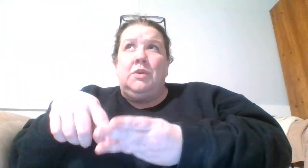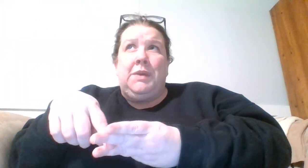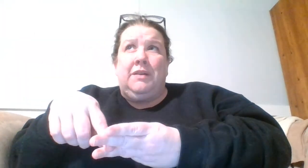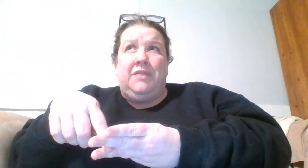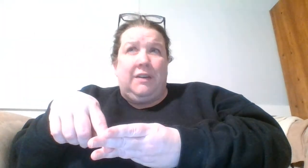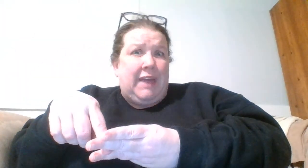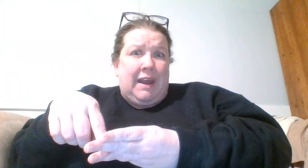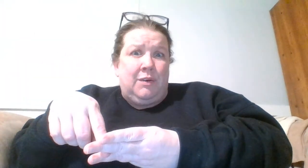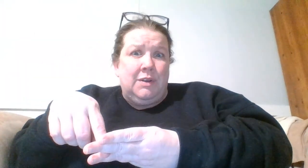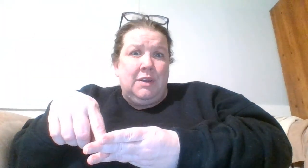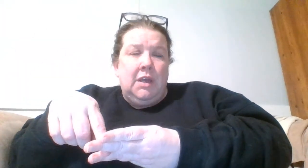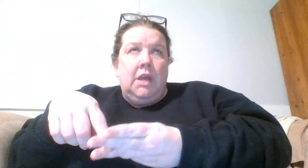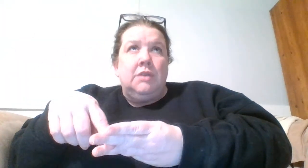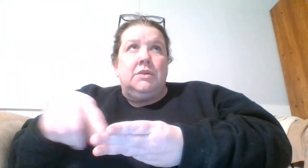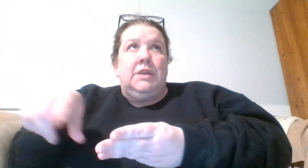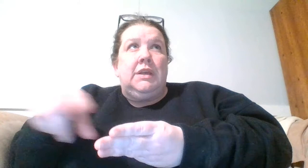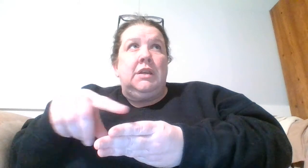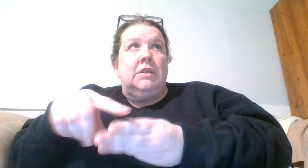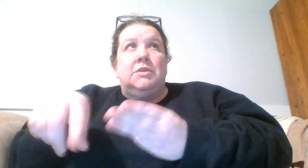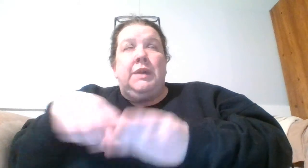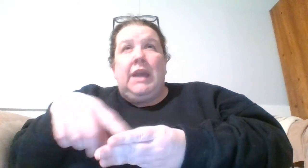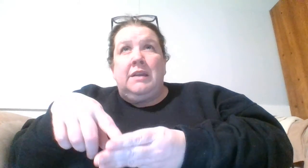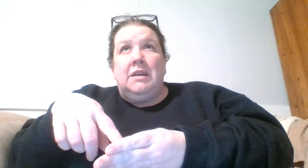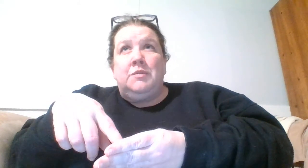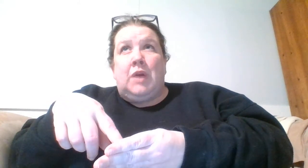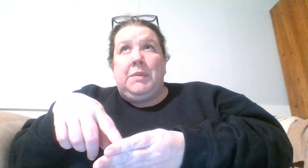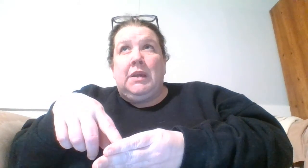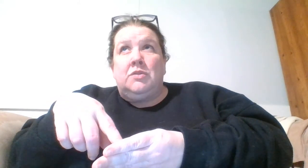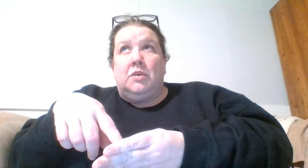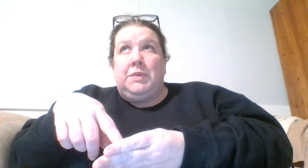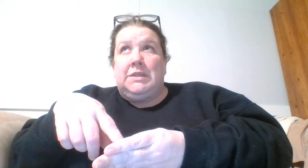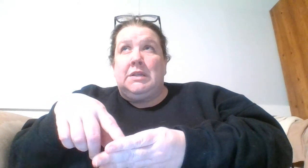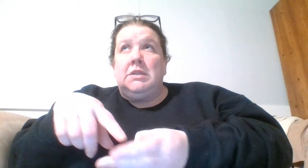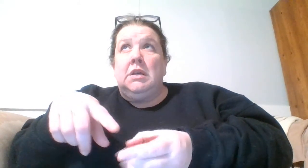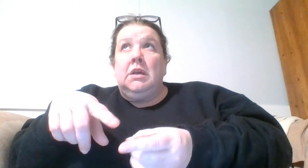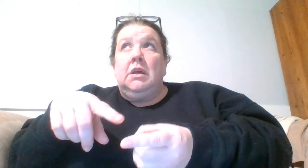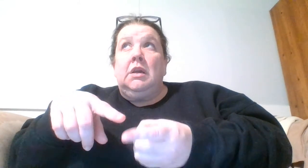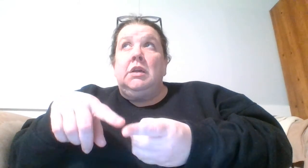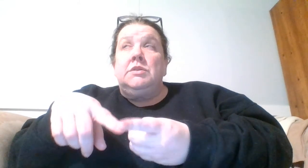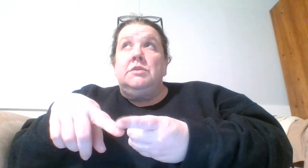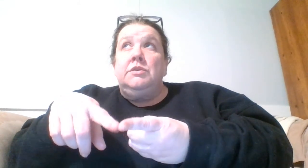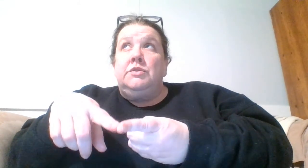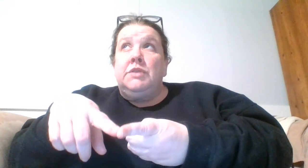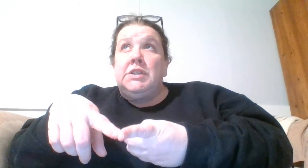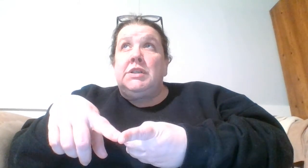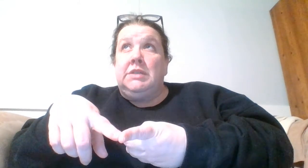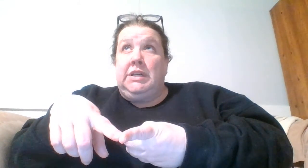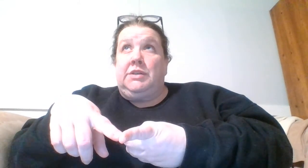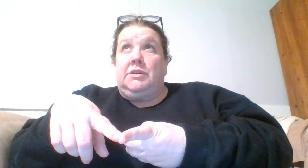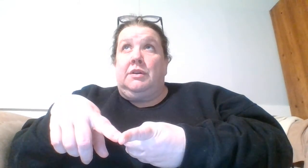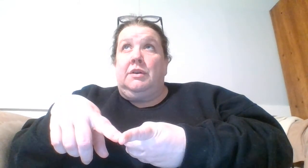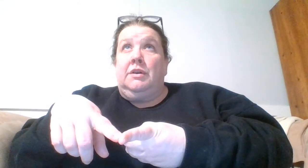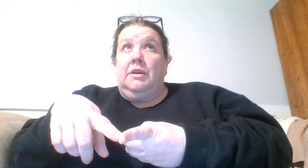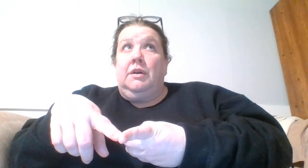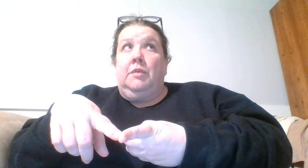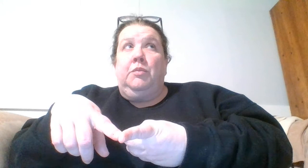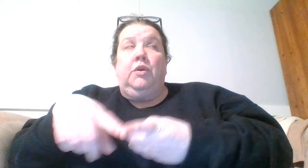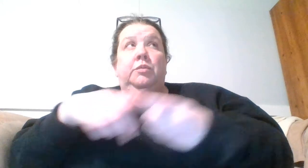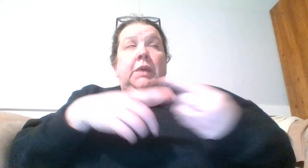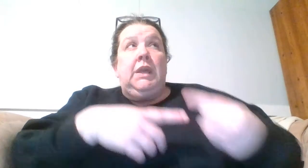nobody could figure that out so then so he ended up dropping intro to business his nutrition teacher pulled me